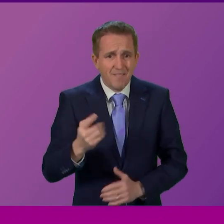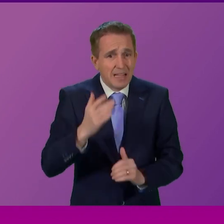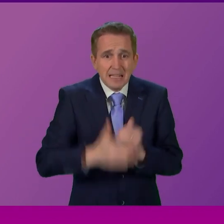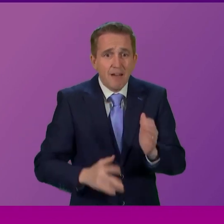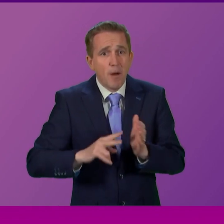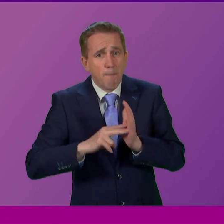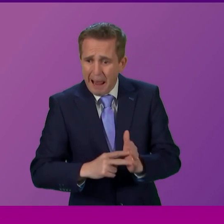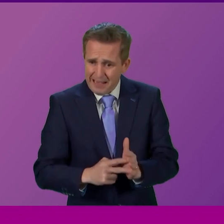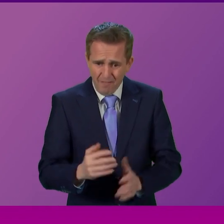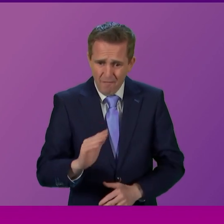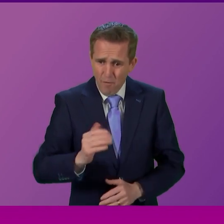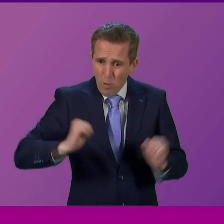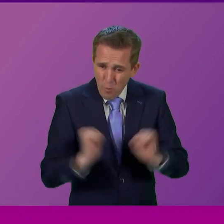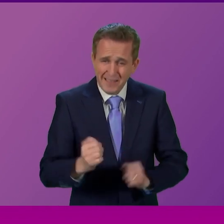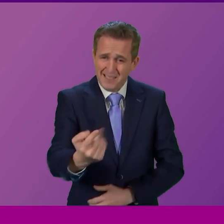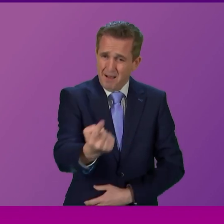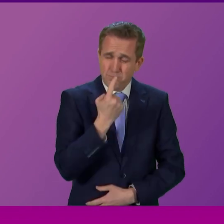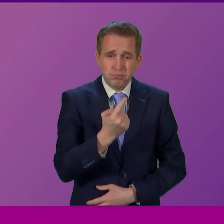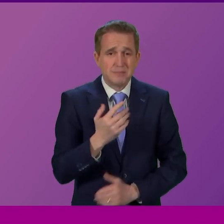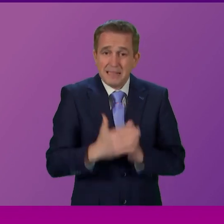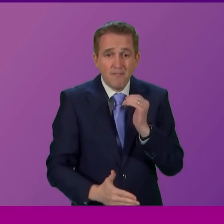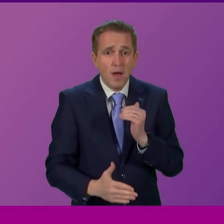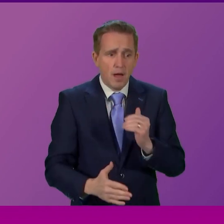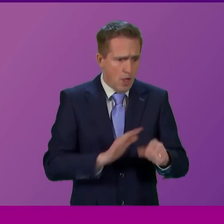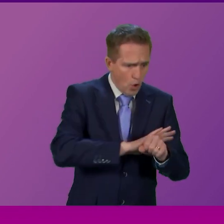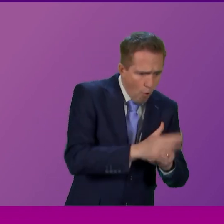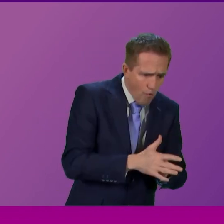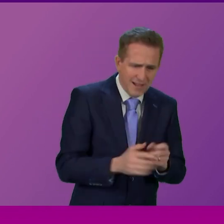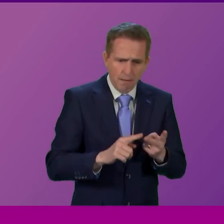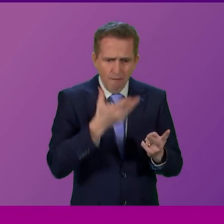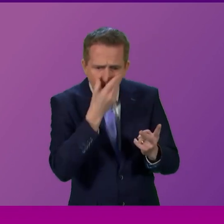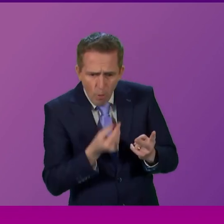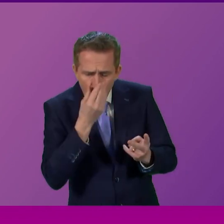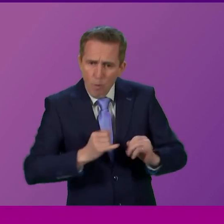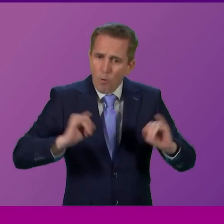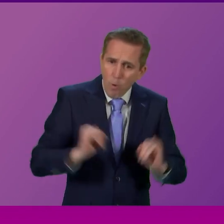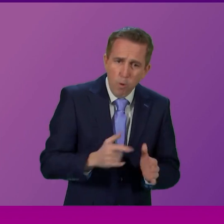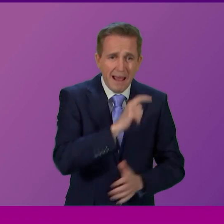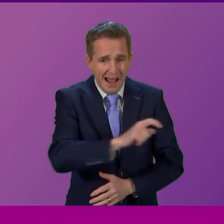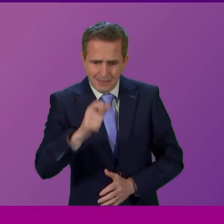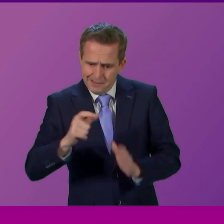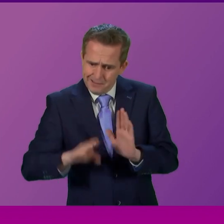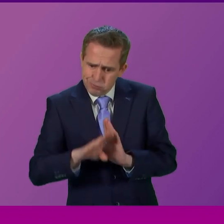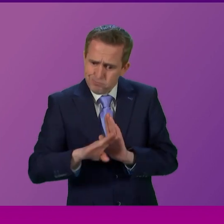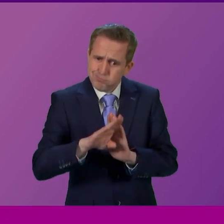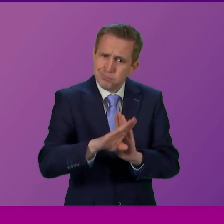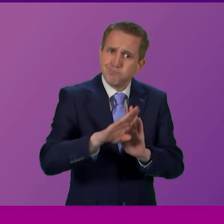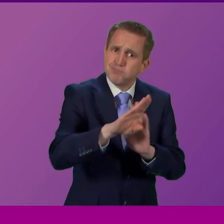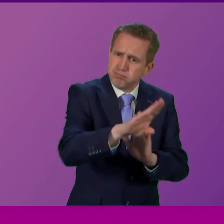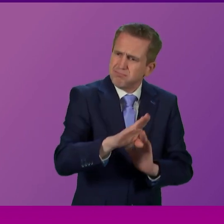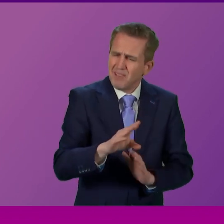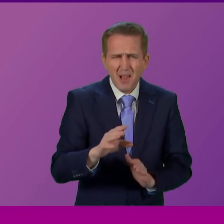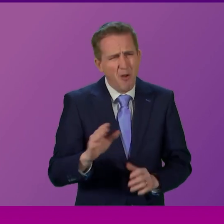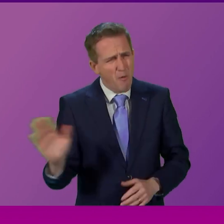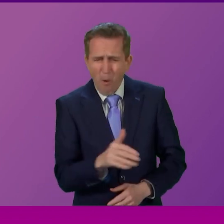the worst ever winter our NHS faces. Covid, flu, cold, accidents all increasing. This is predictable. For